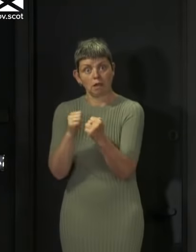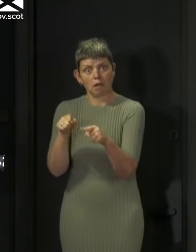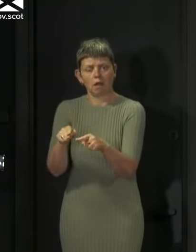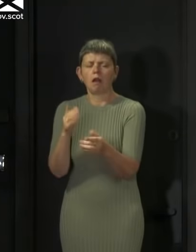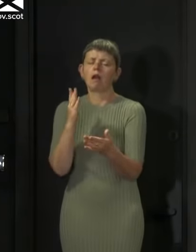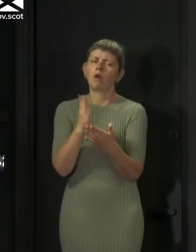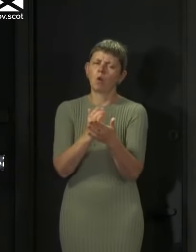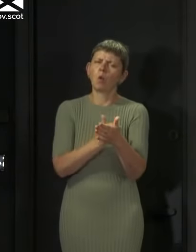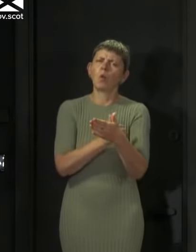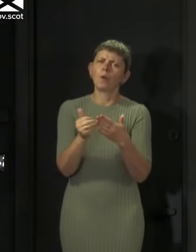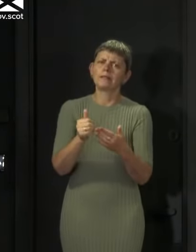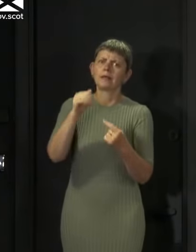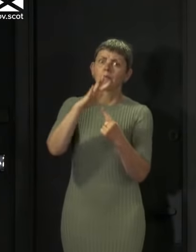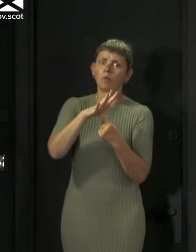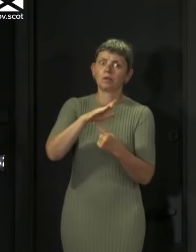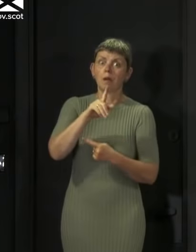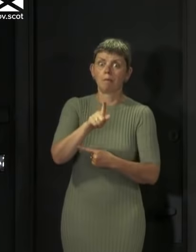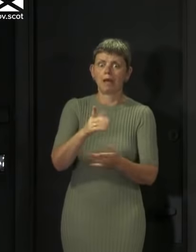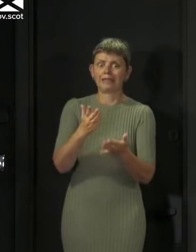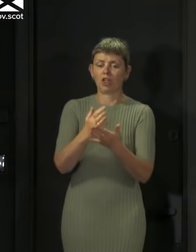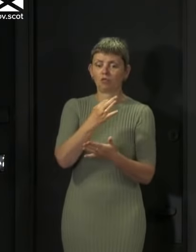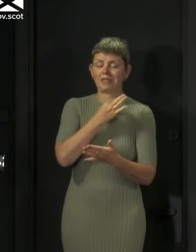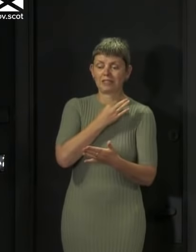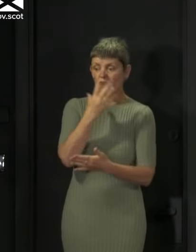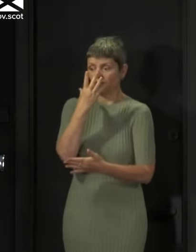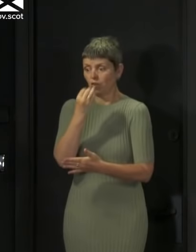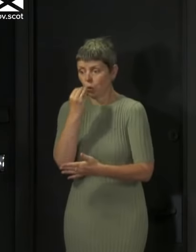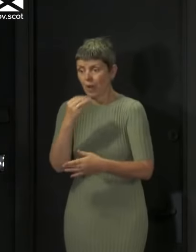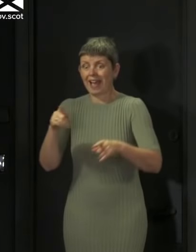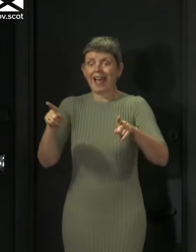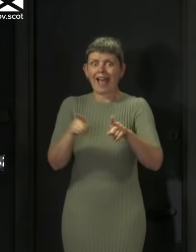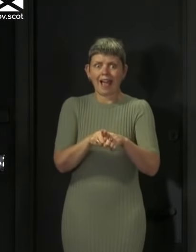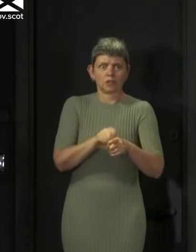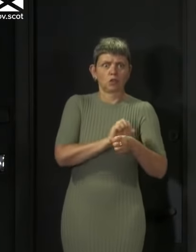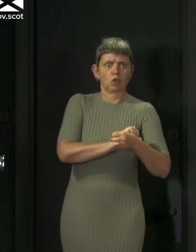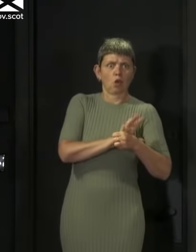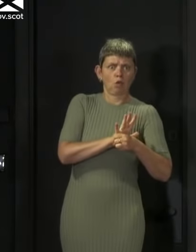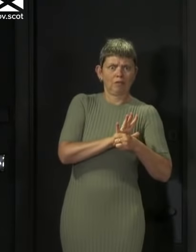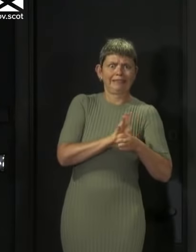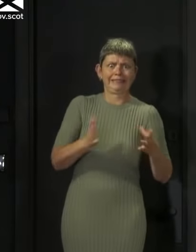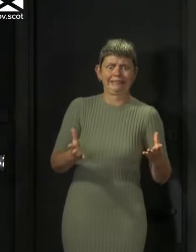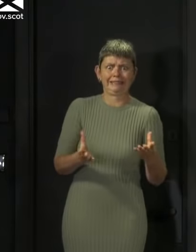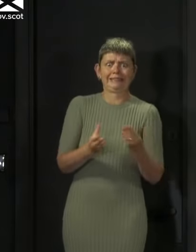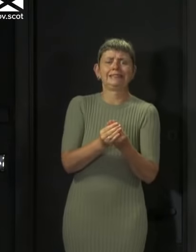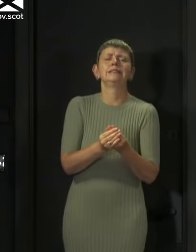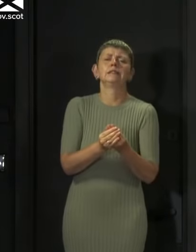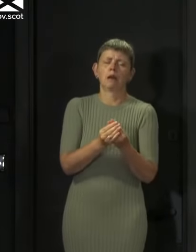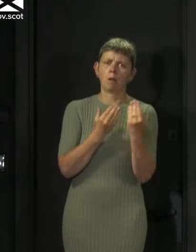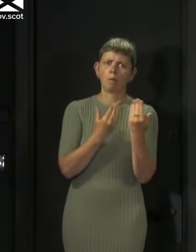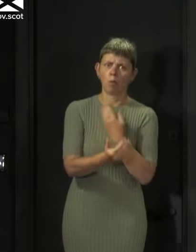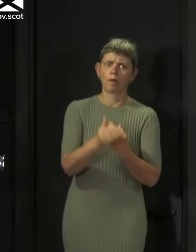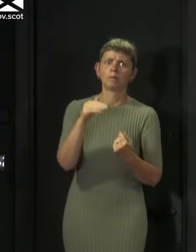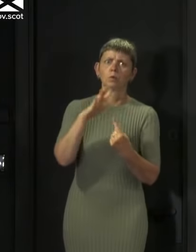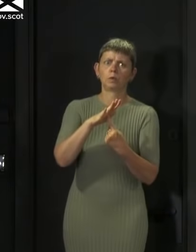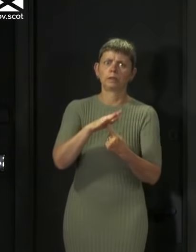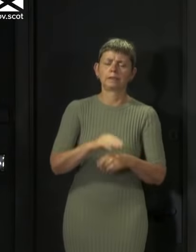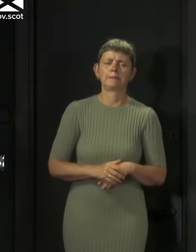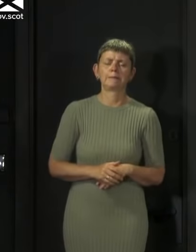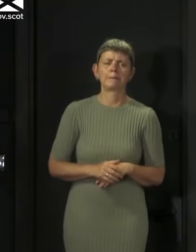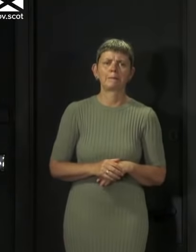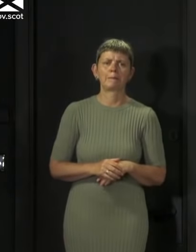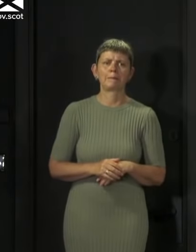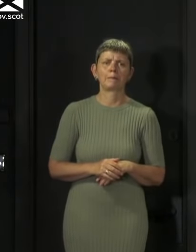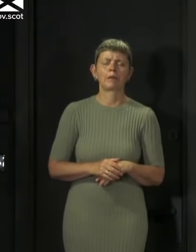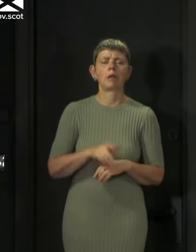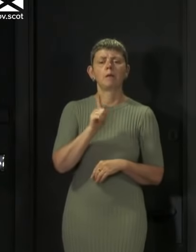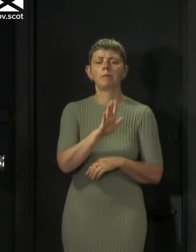the risk of flu together with the risk of COVID it is even more important. Before all of that though I want to draw